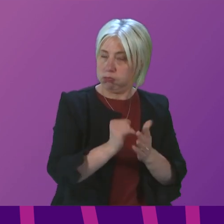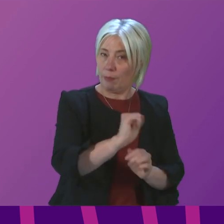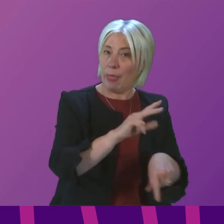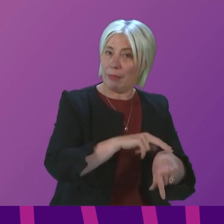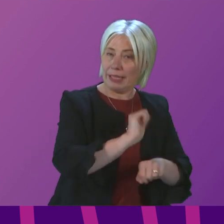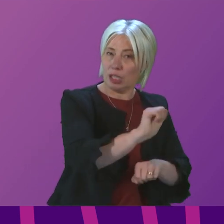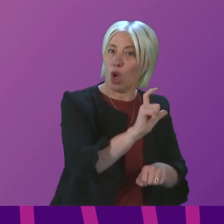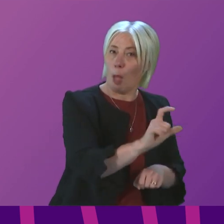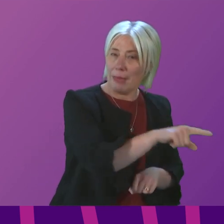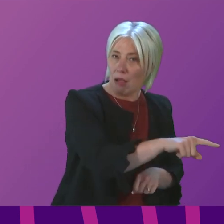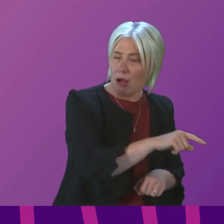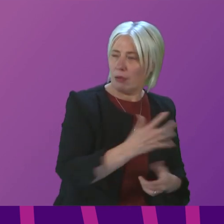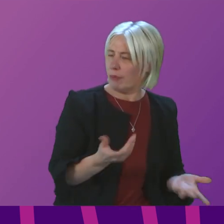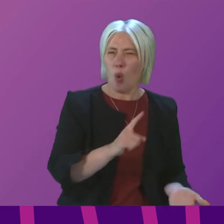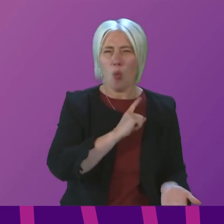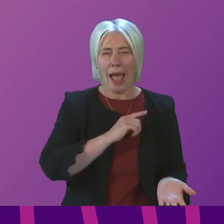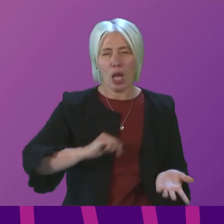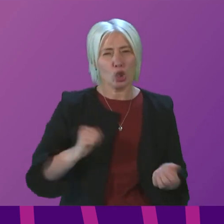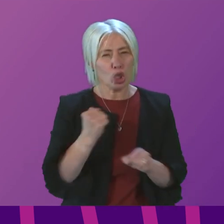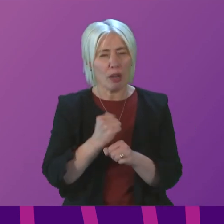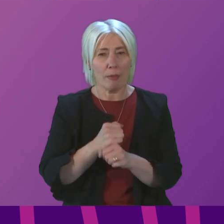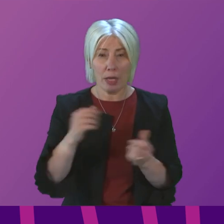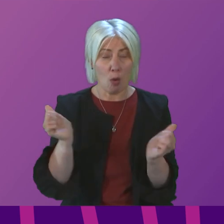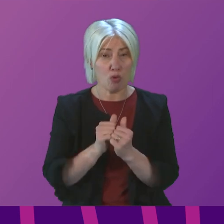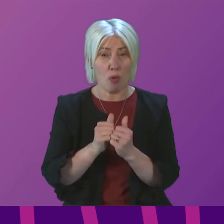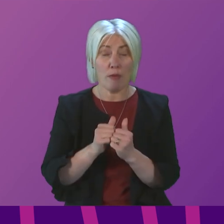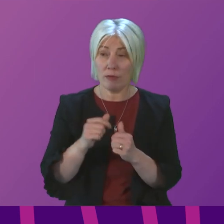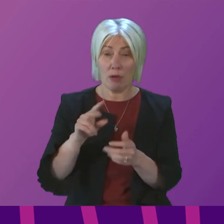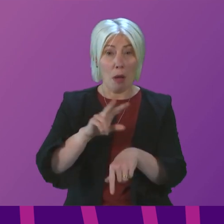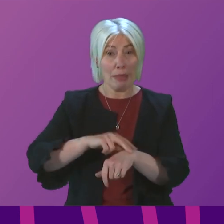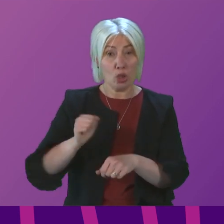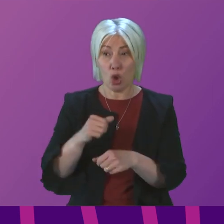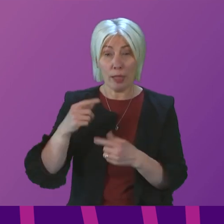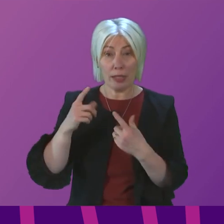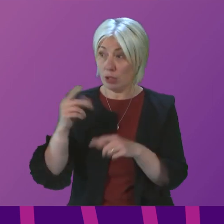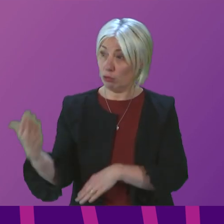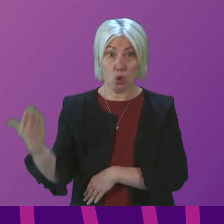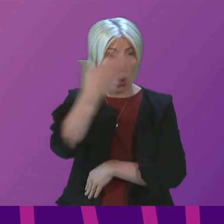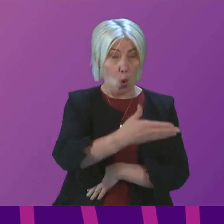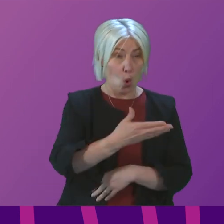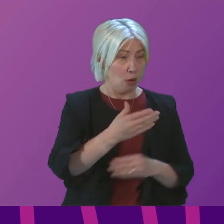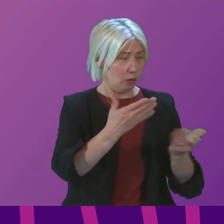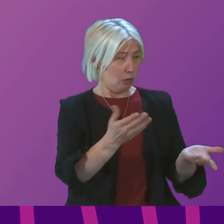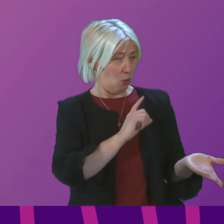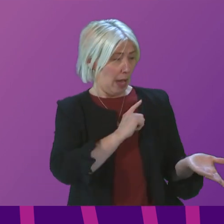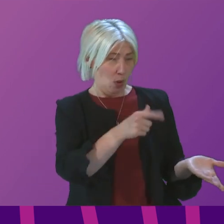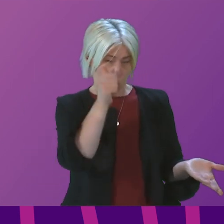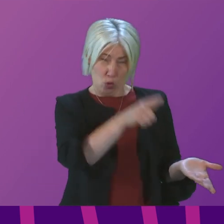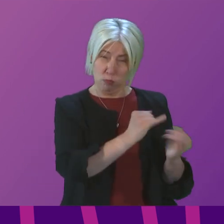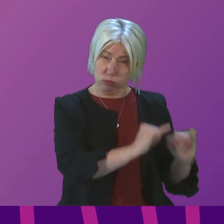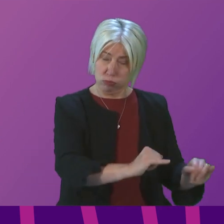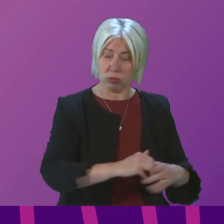Minister explain why the Scottish Government approved the deployment of Police Scotland officers to Colombia? First Minister.